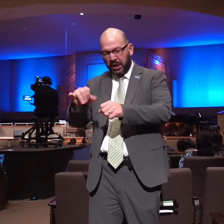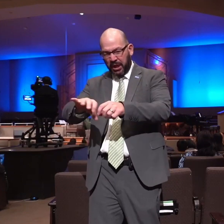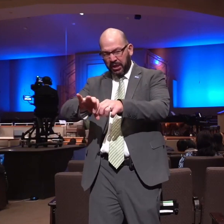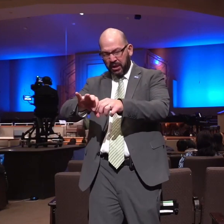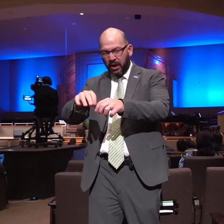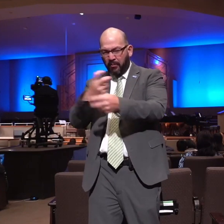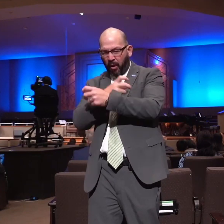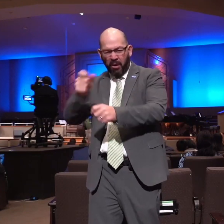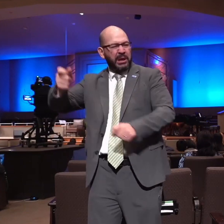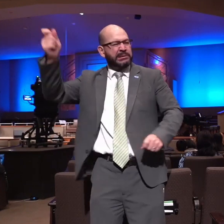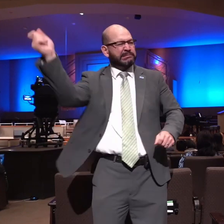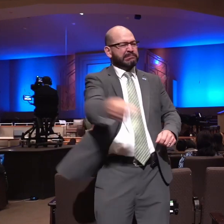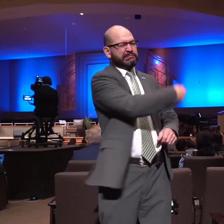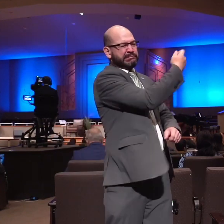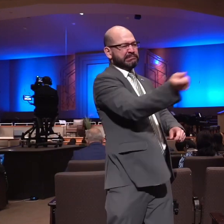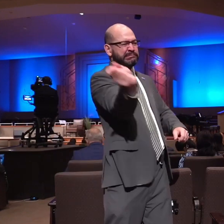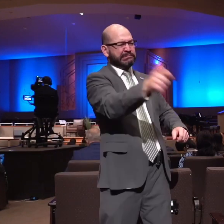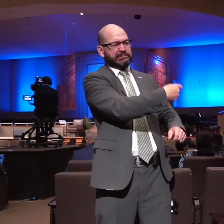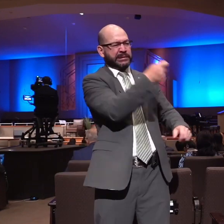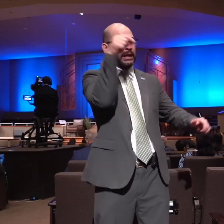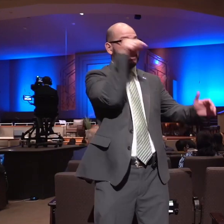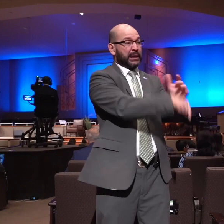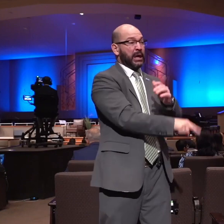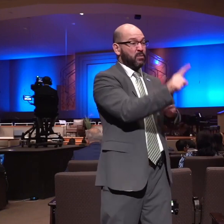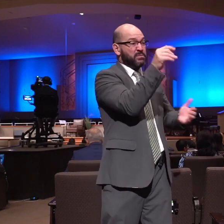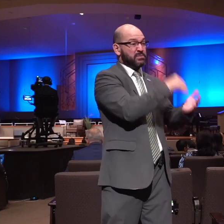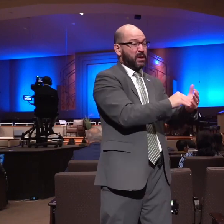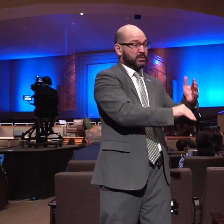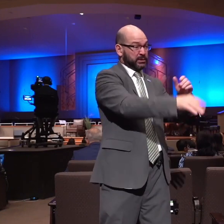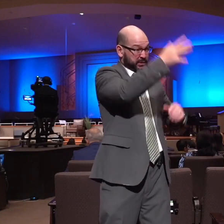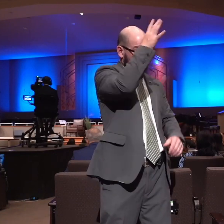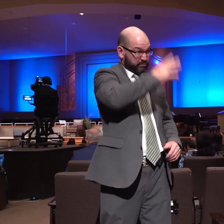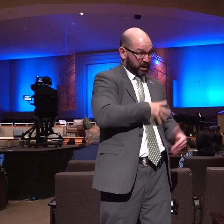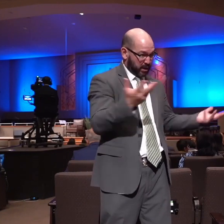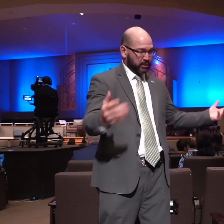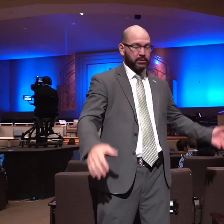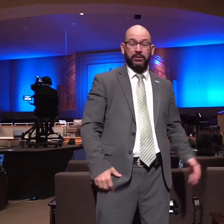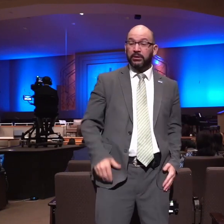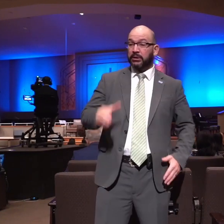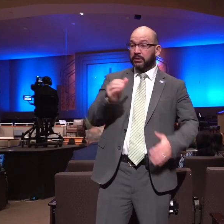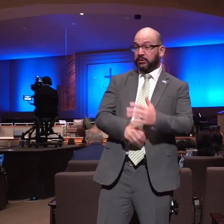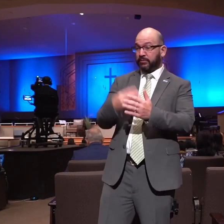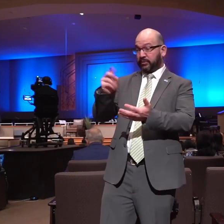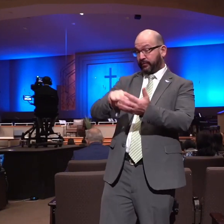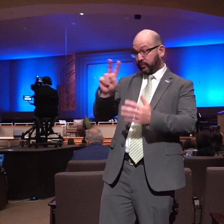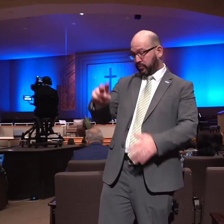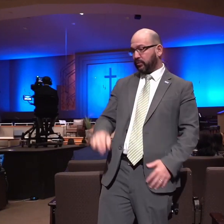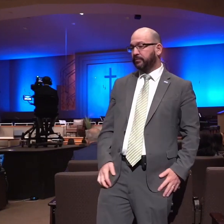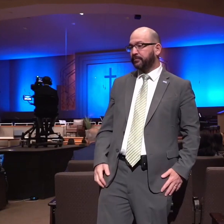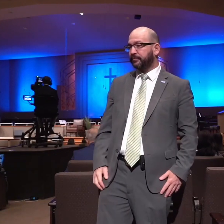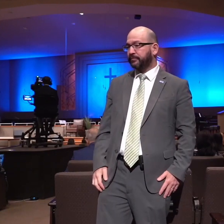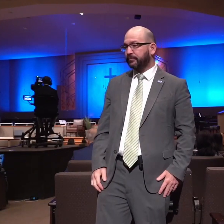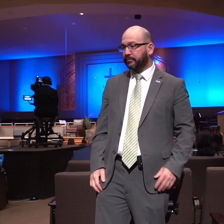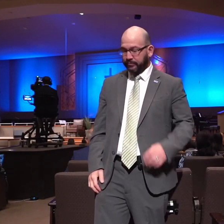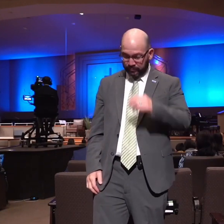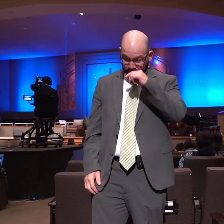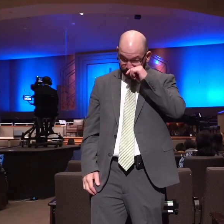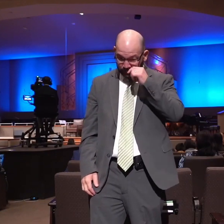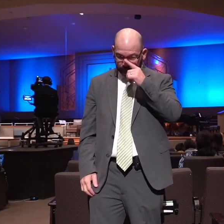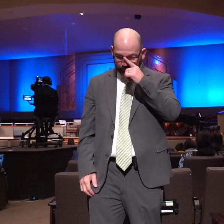thousand men therewith chapter 16 verse 2 and it was told the gazites saying samson has come